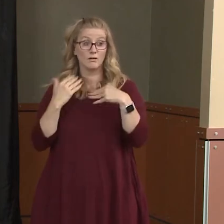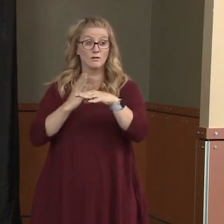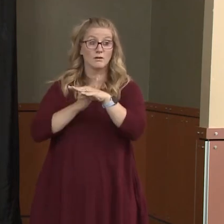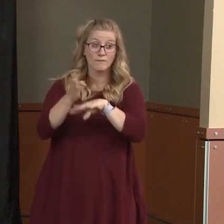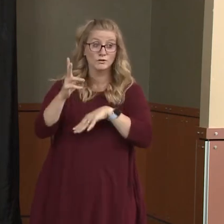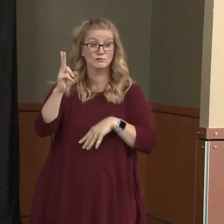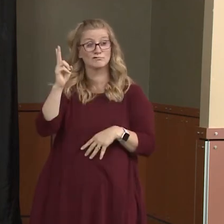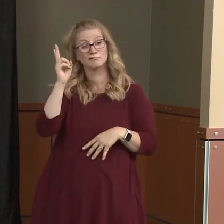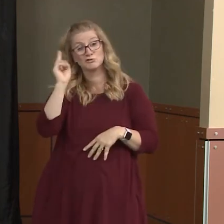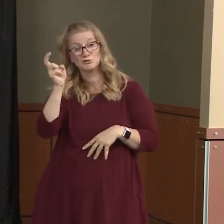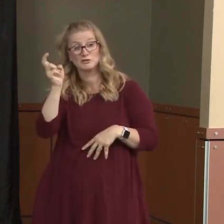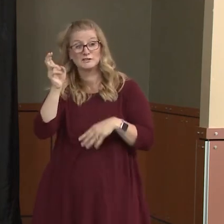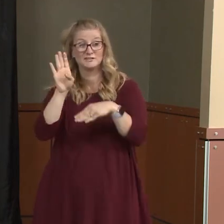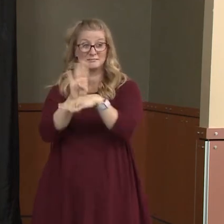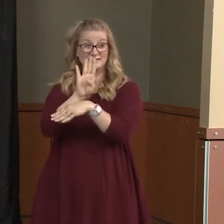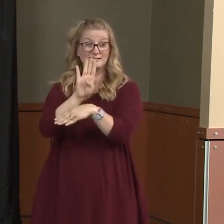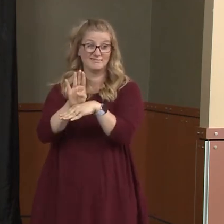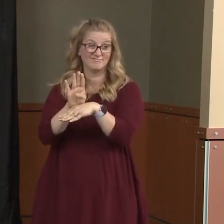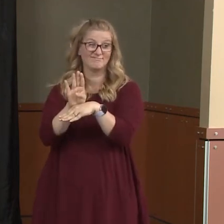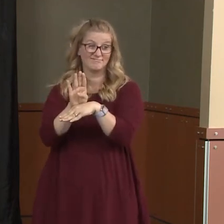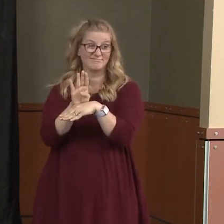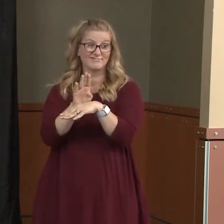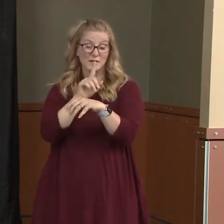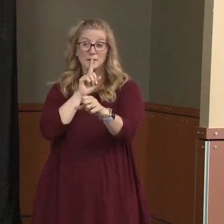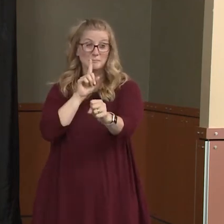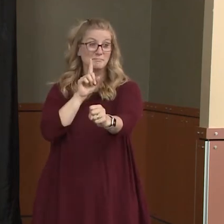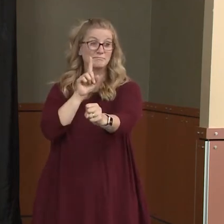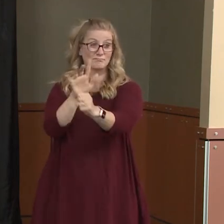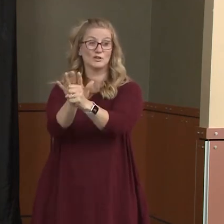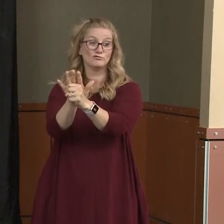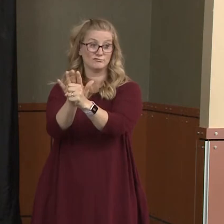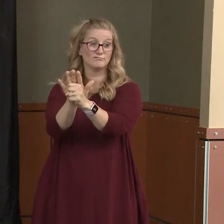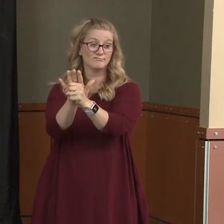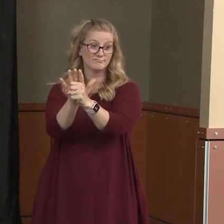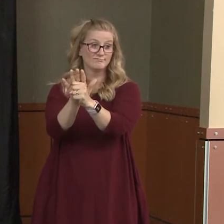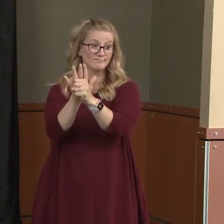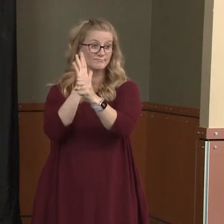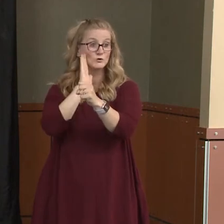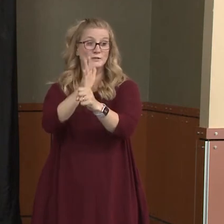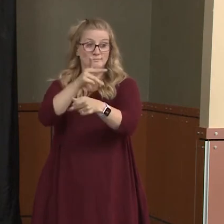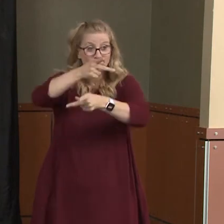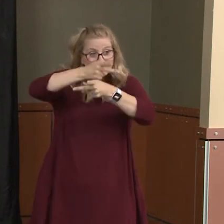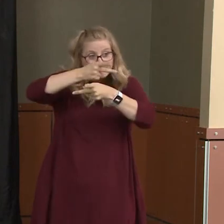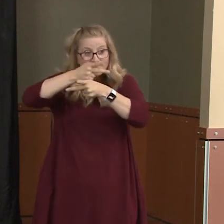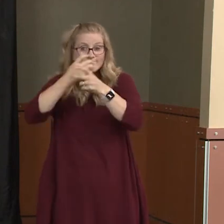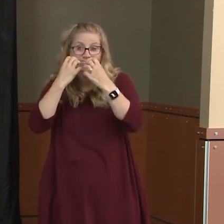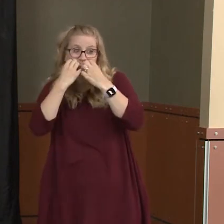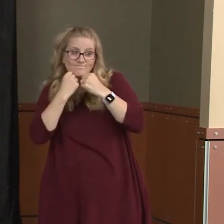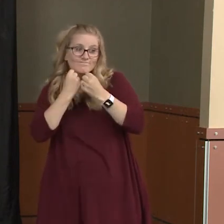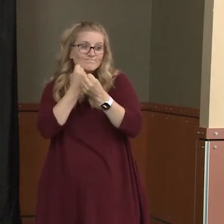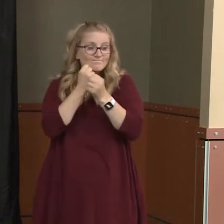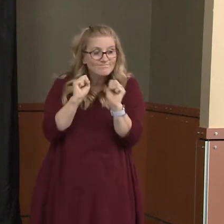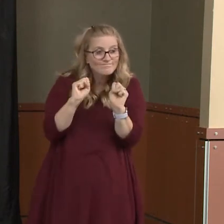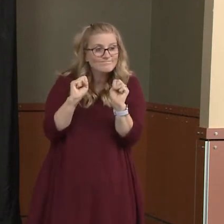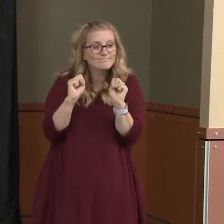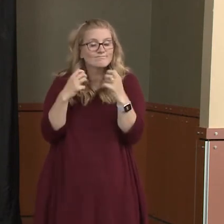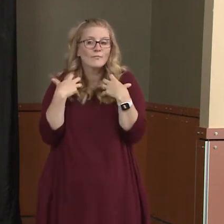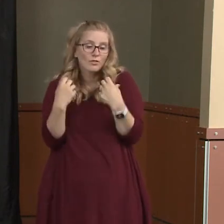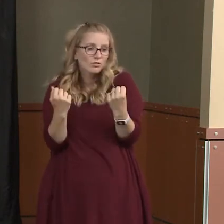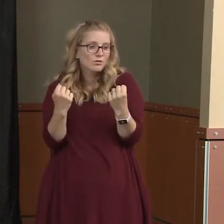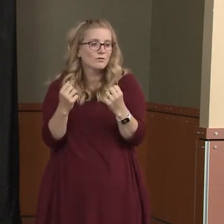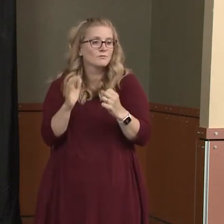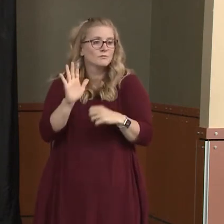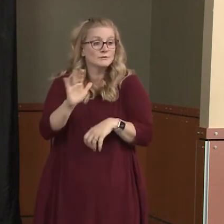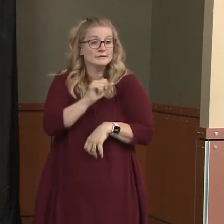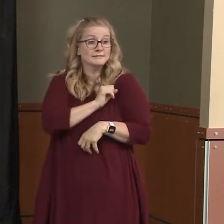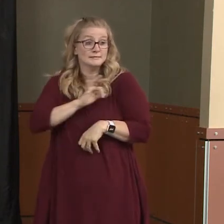that pledge. And it's a public declaration that these businesses are committed to preserving the health of their employees and patrons and, ultimately, our communities.